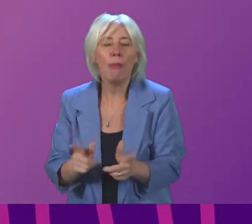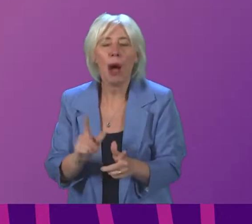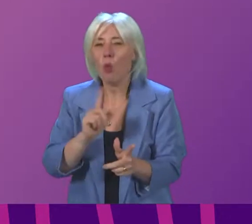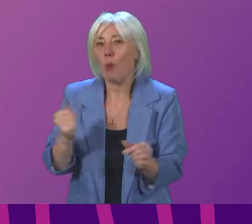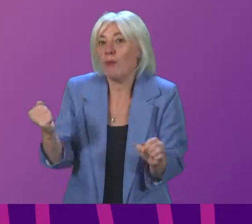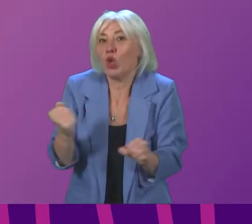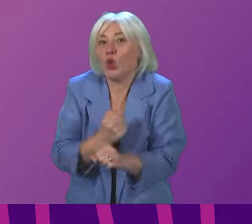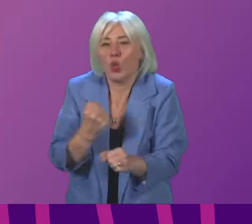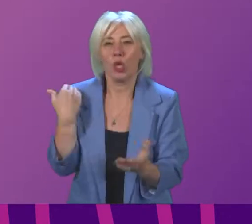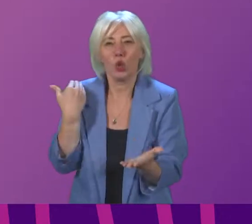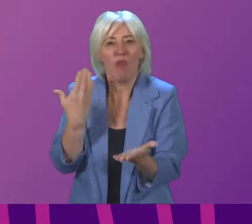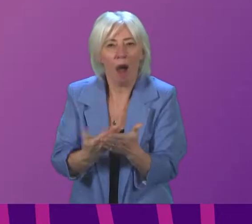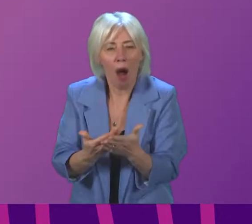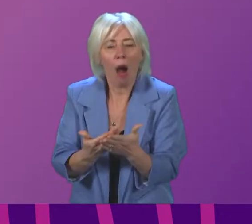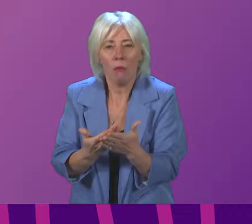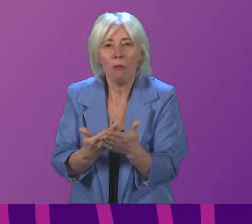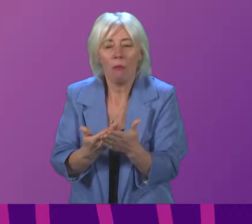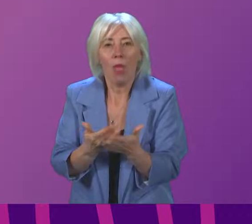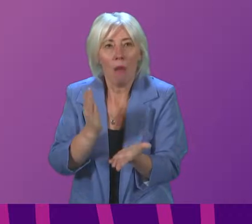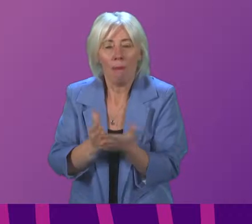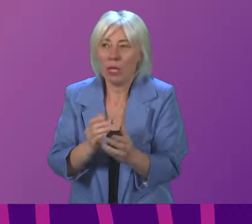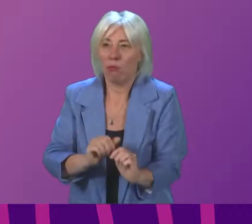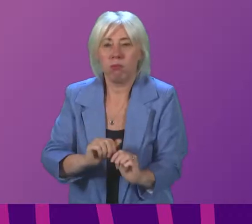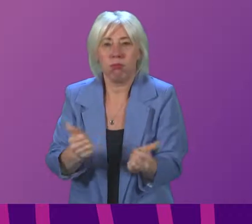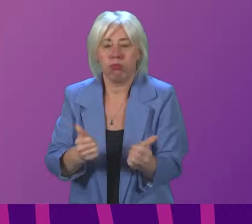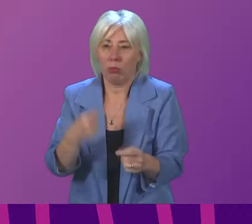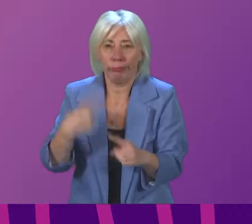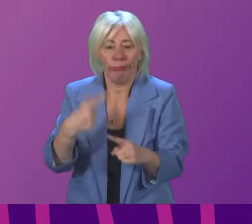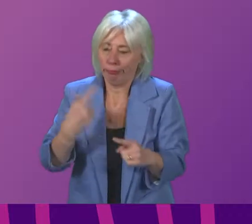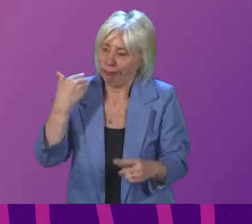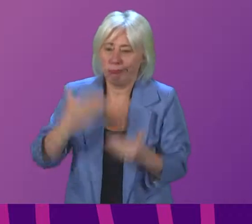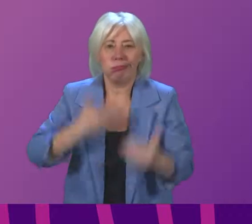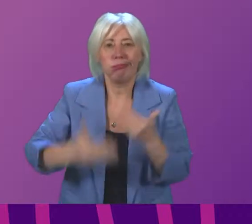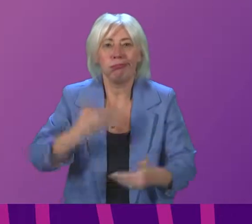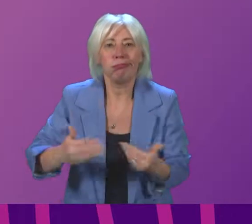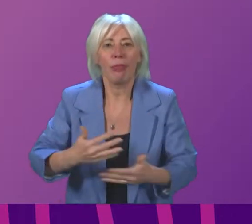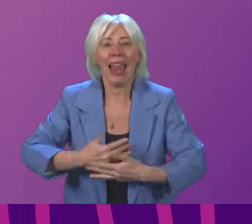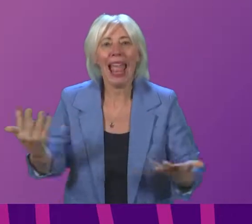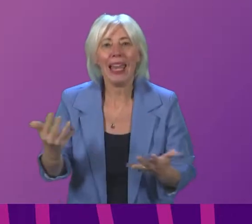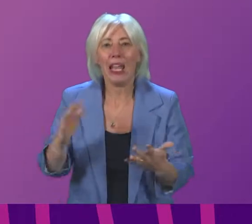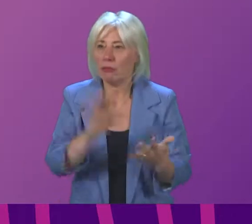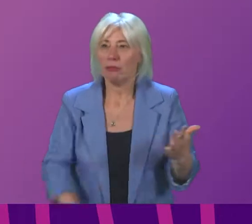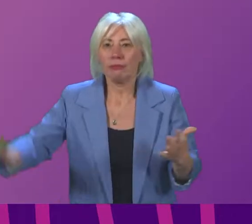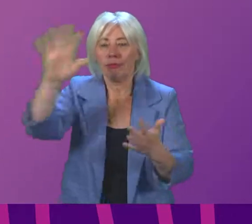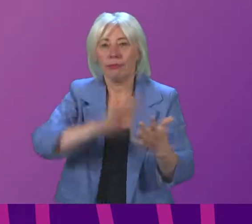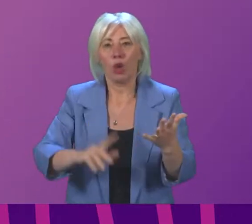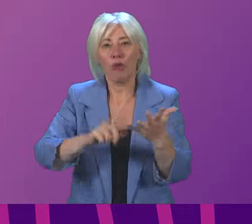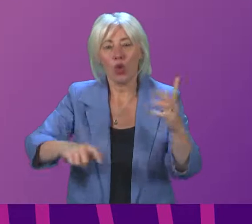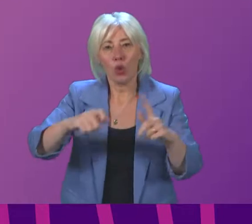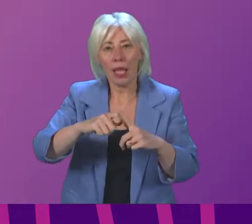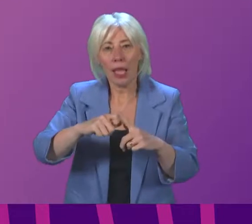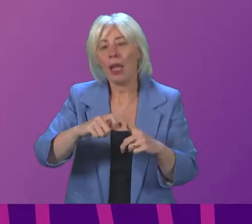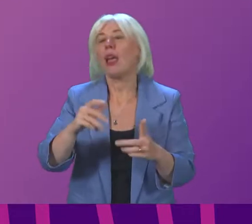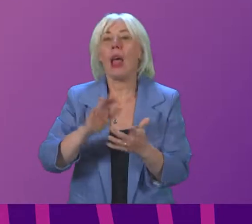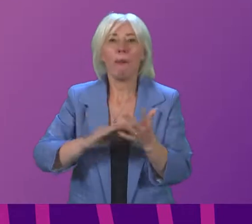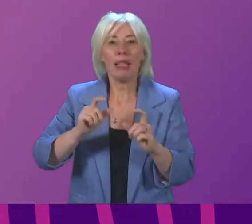been doing so far in this vaccination programme has resulted in that fastest progress of any of the UK nations. So that does not mean we will continue